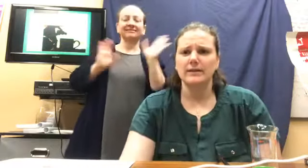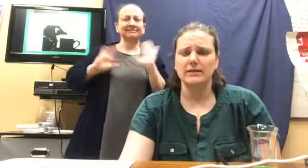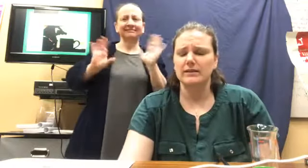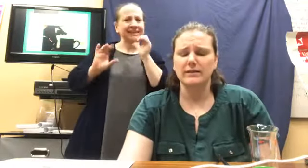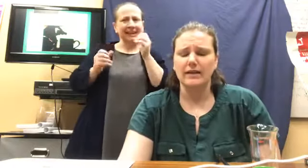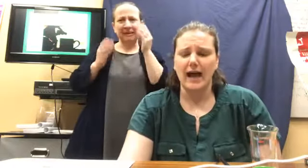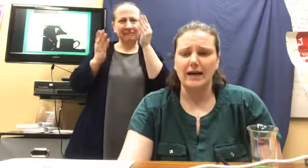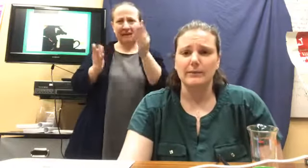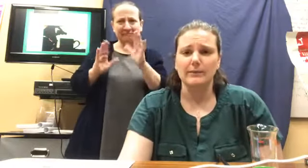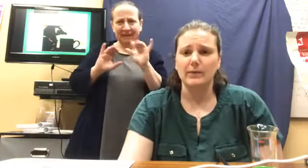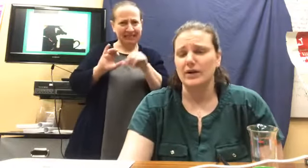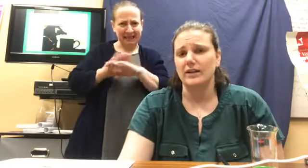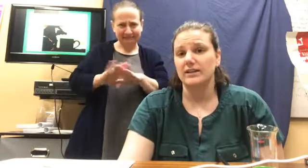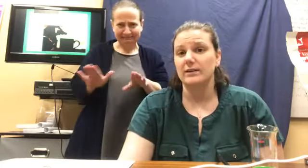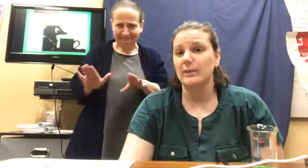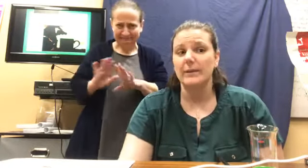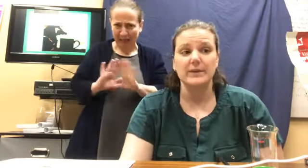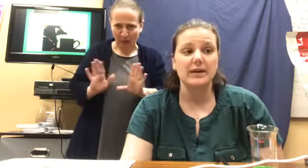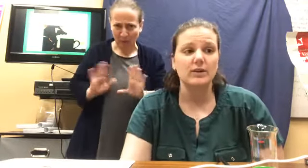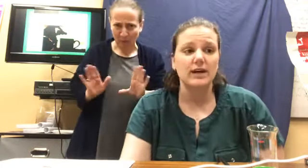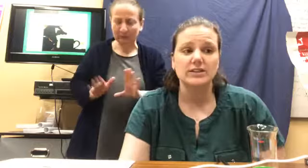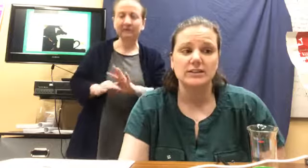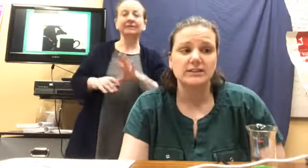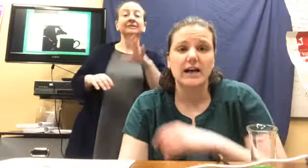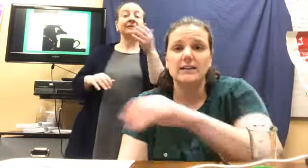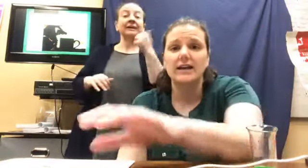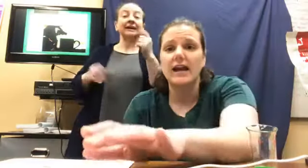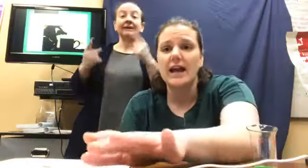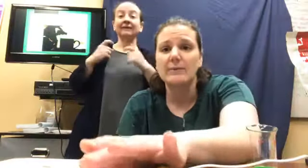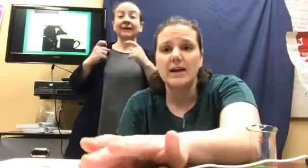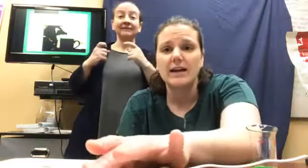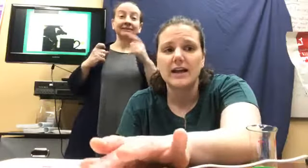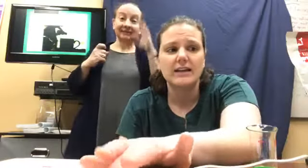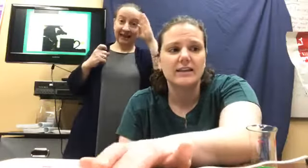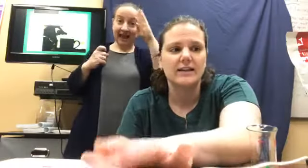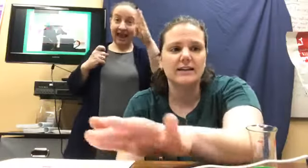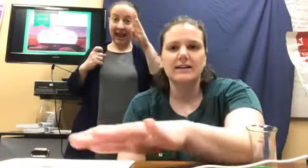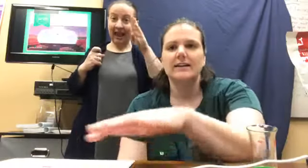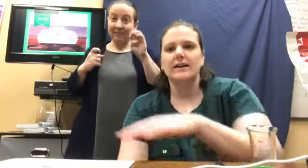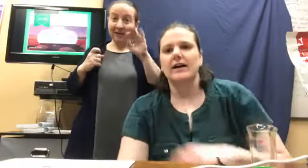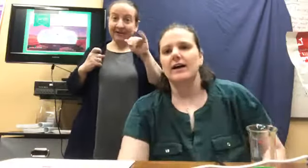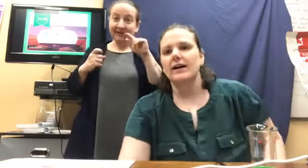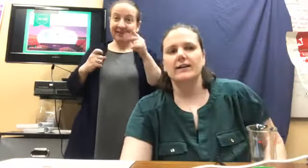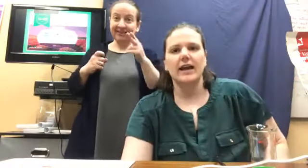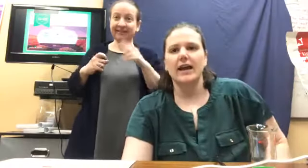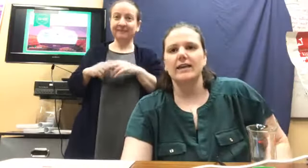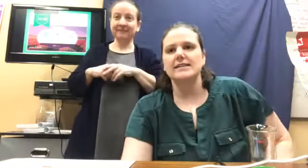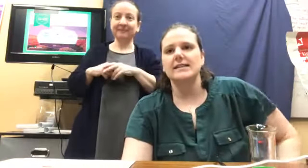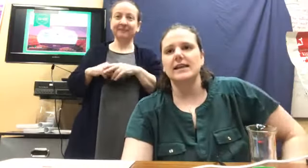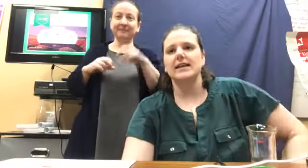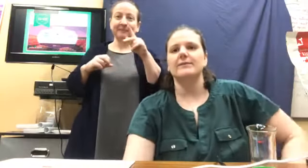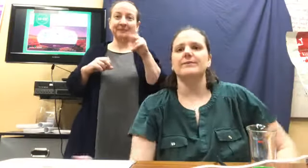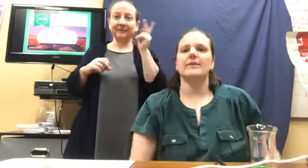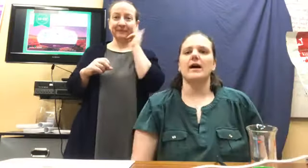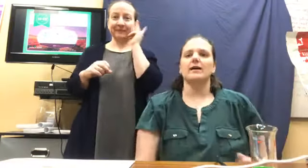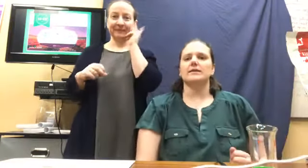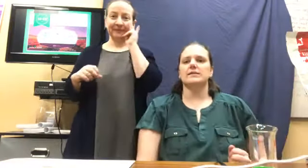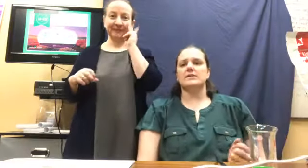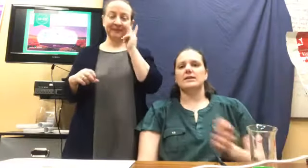that or anything. But any questions out there? Hey, Meredith. Okay. Let's see. I'll send